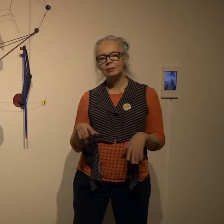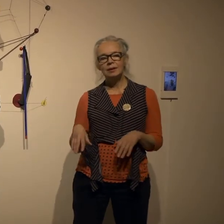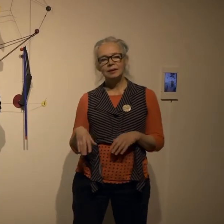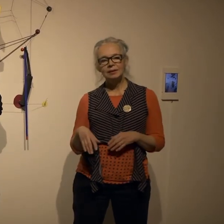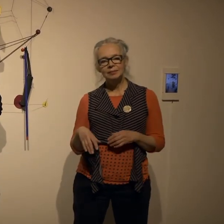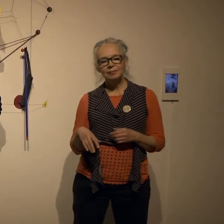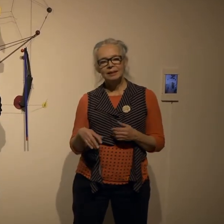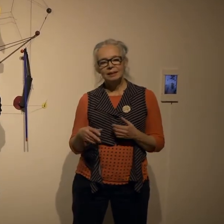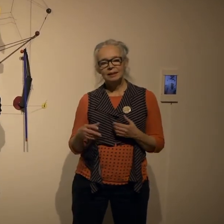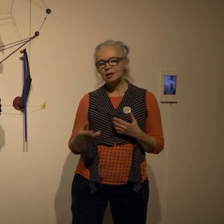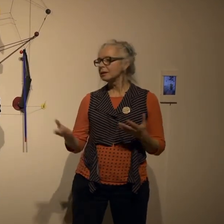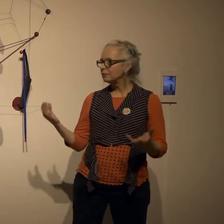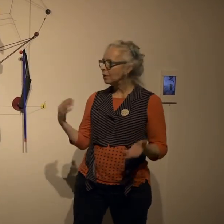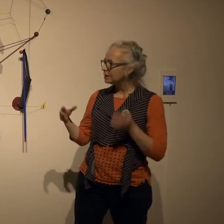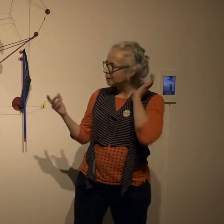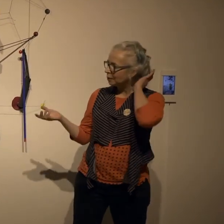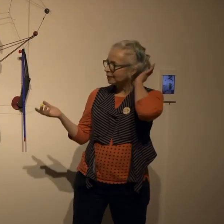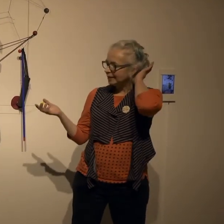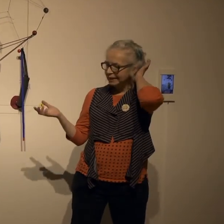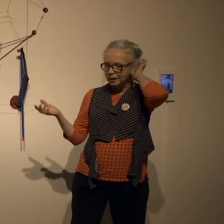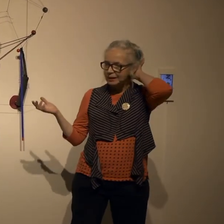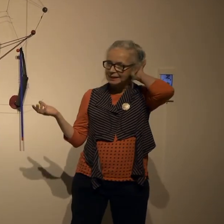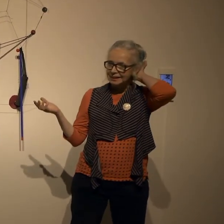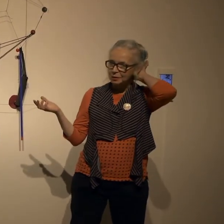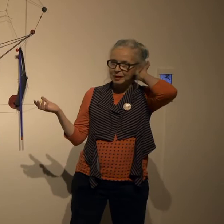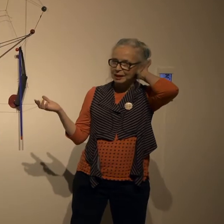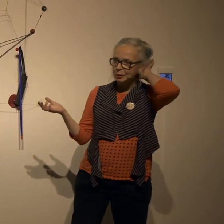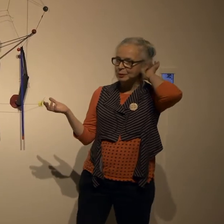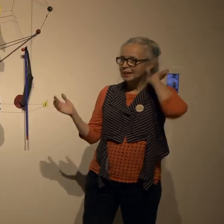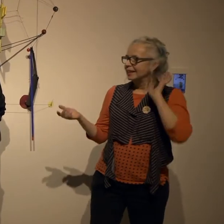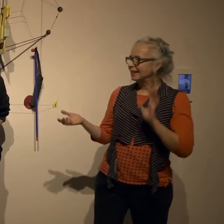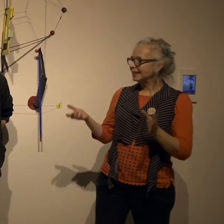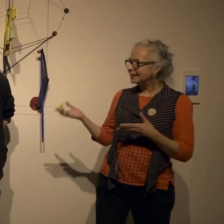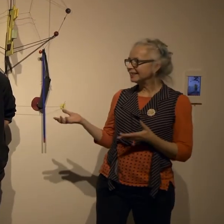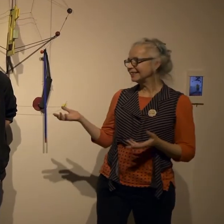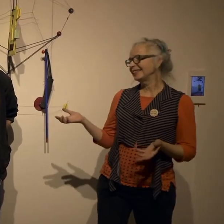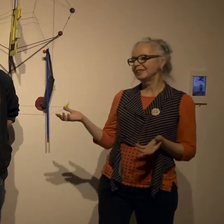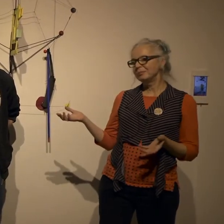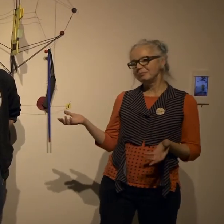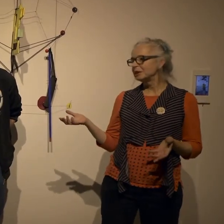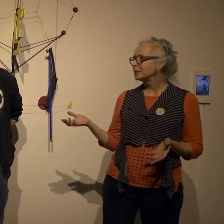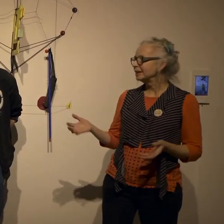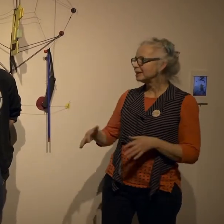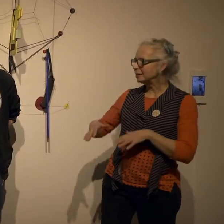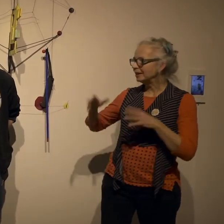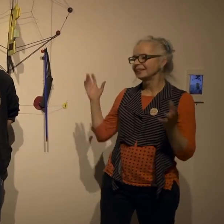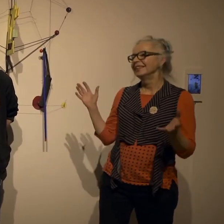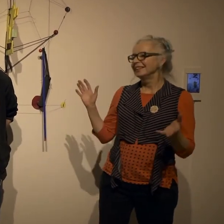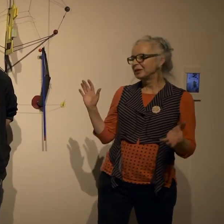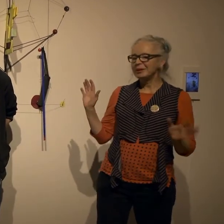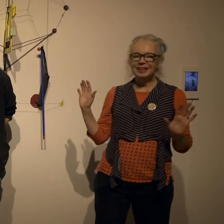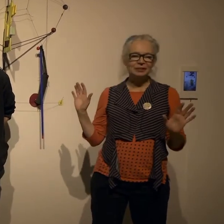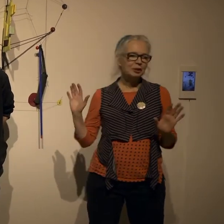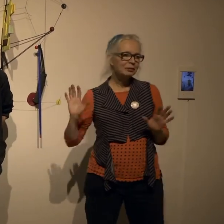to just involve and so Gary is somebody who Iga mentioned as being